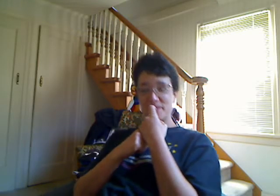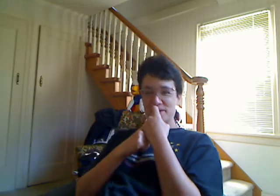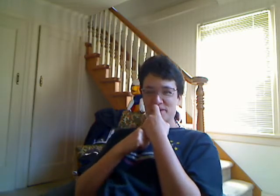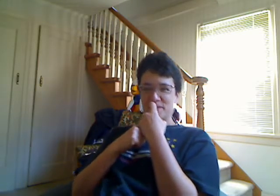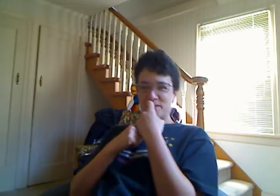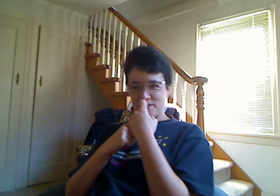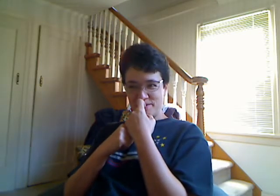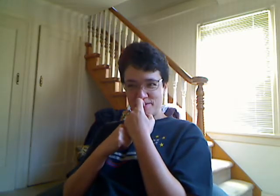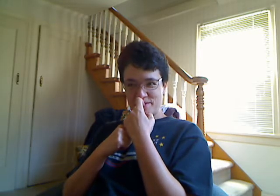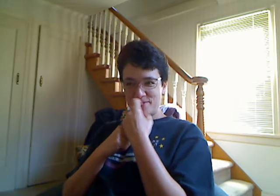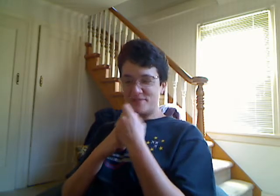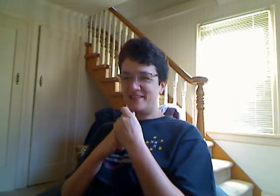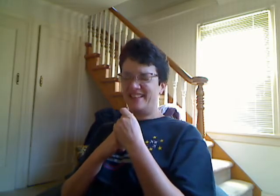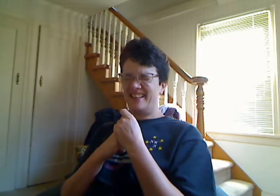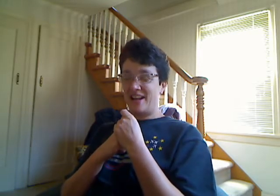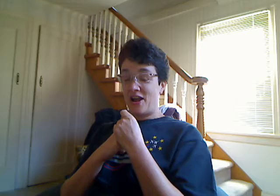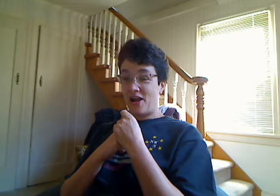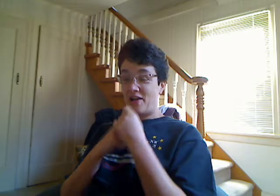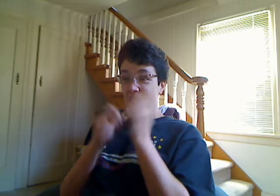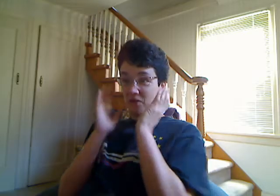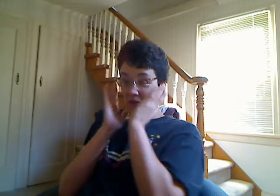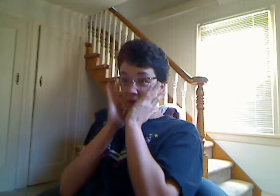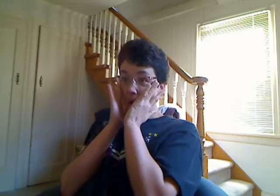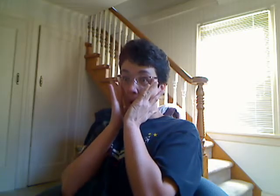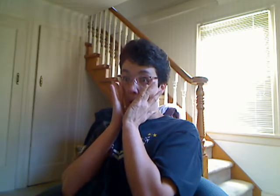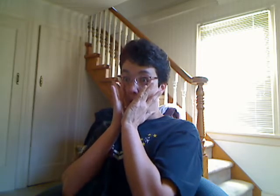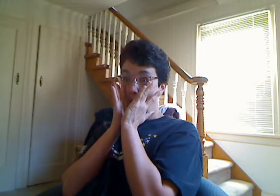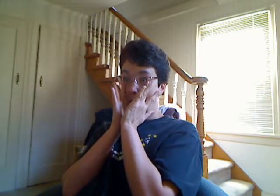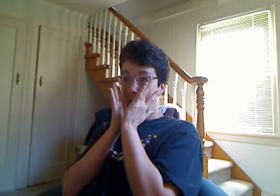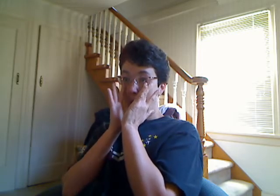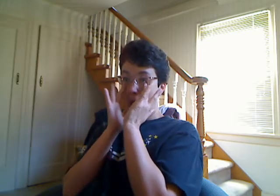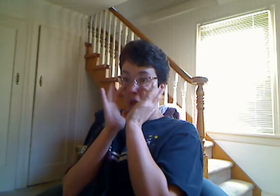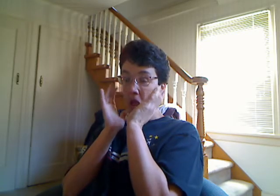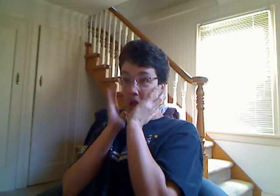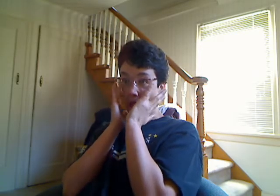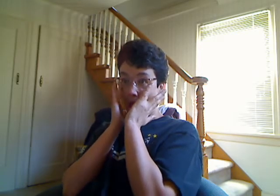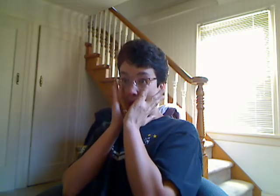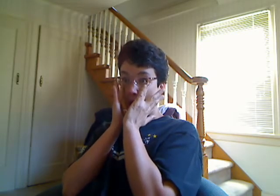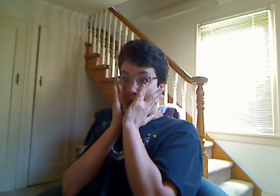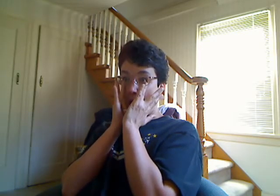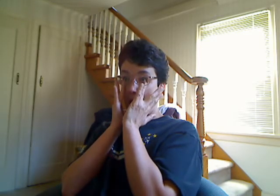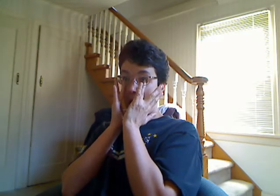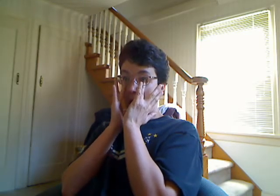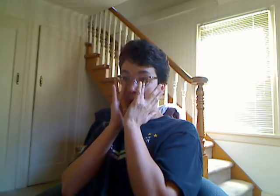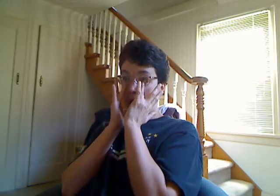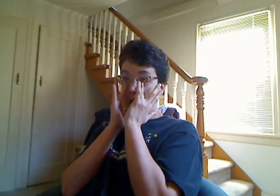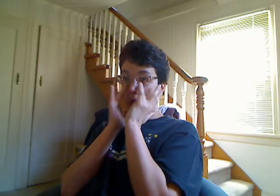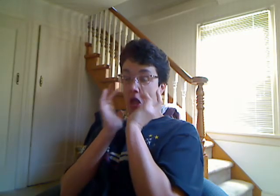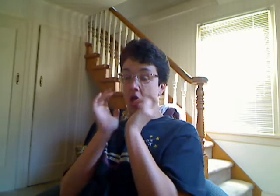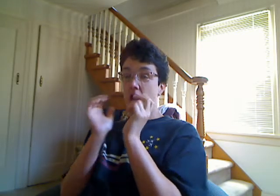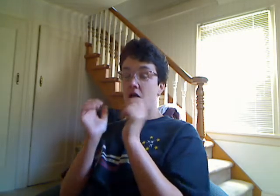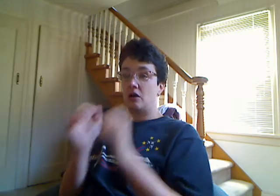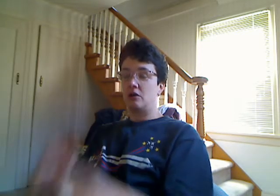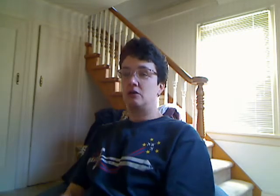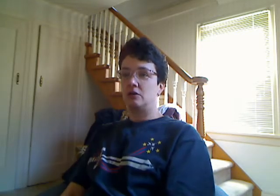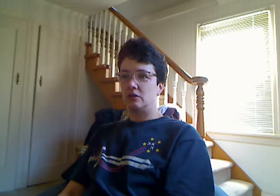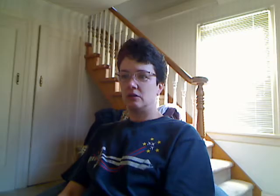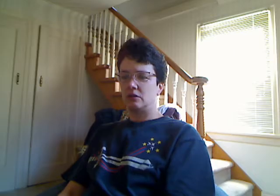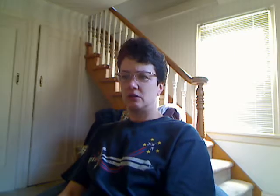office is terrible. And without further ado, here is the bite of a